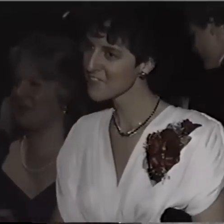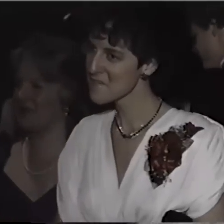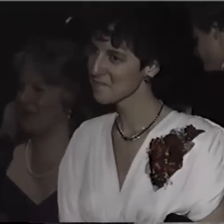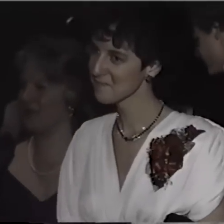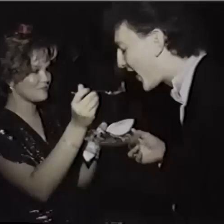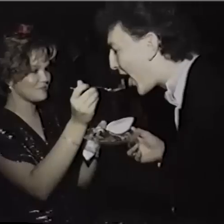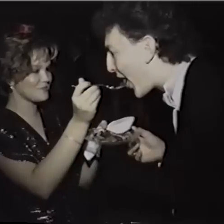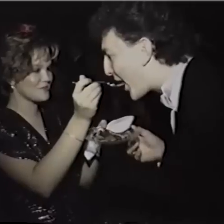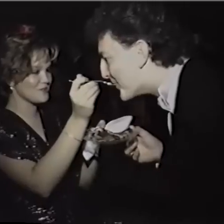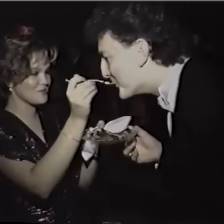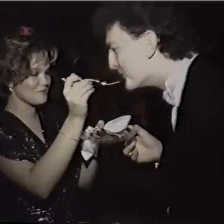We'll